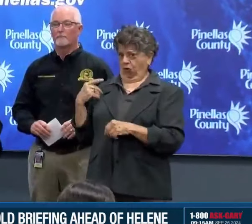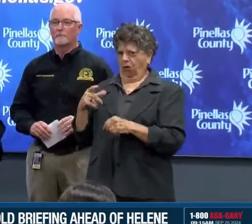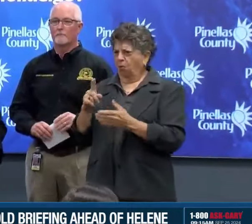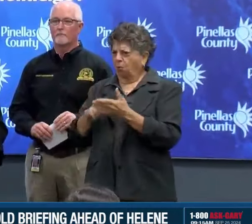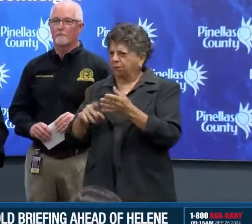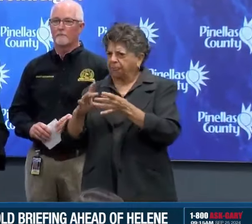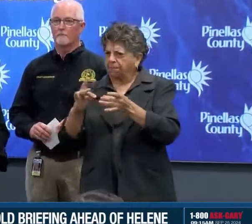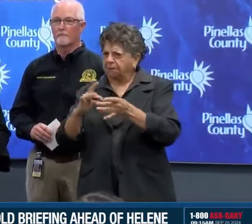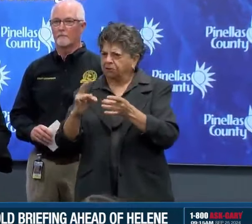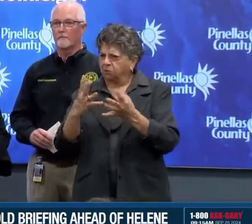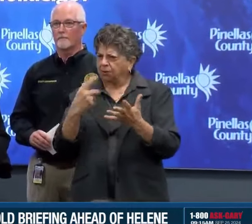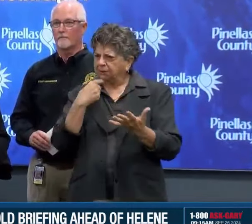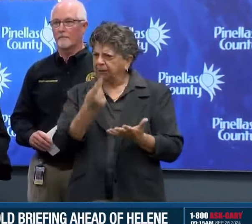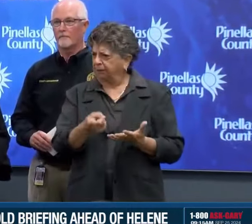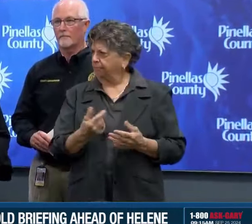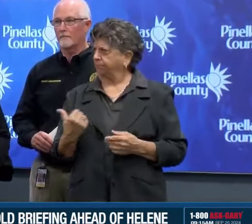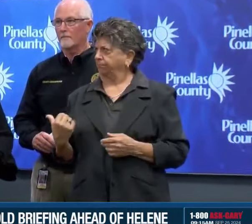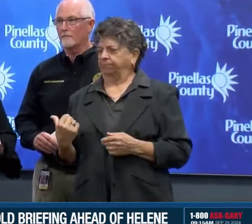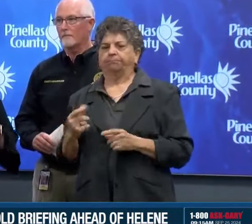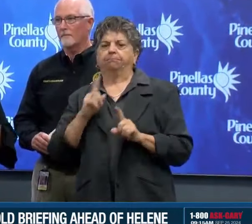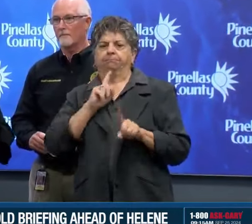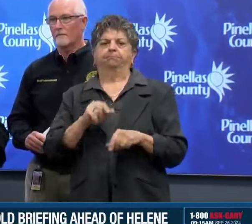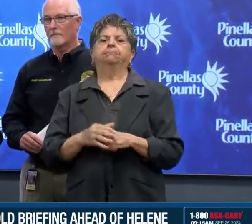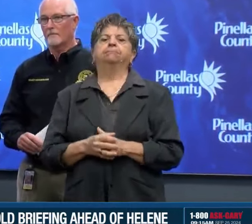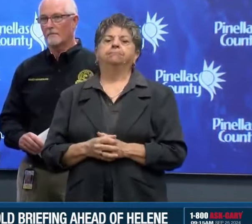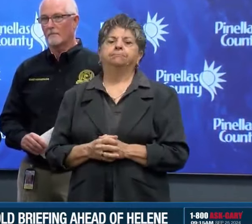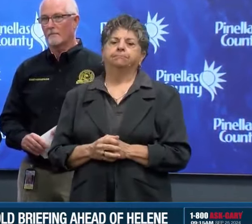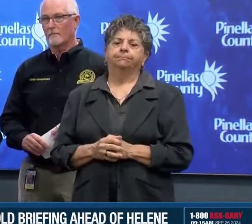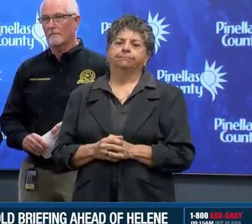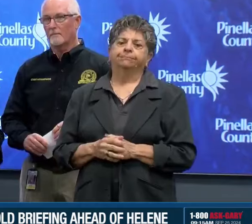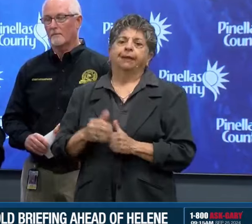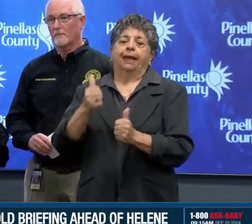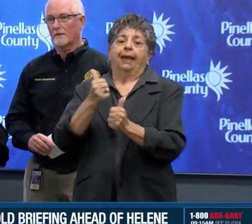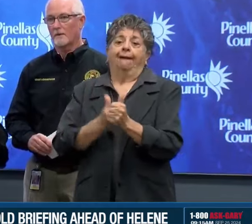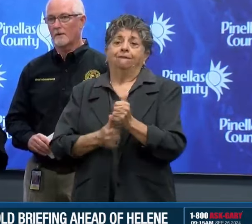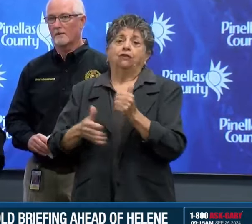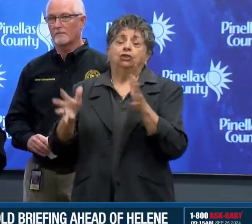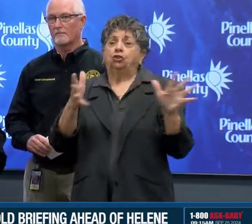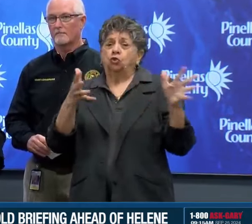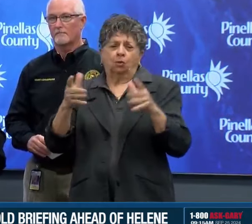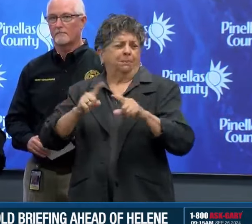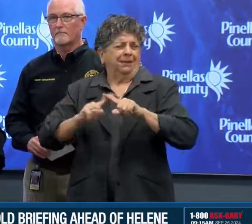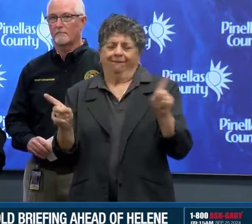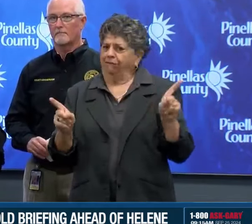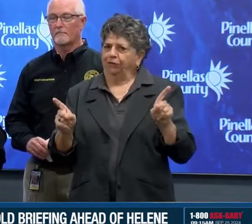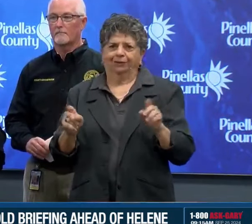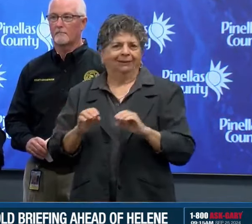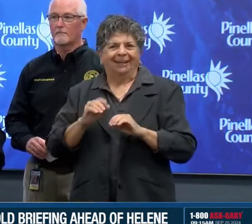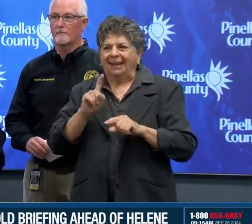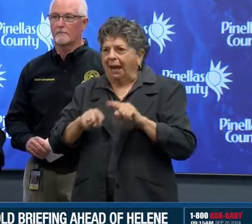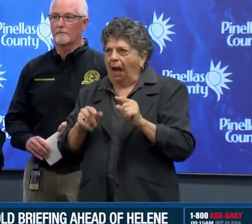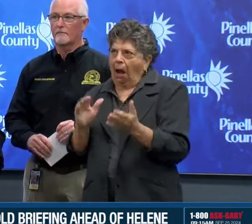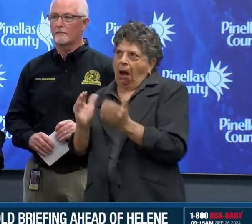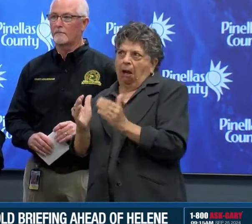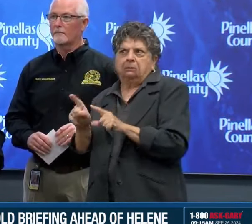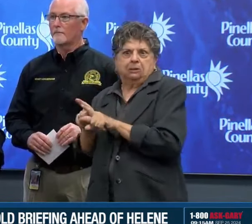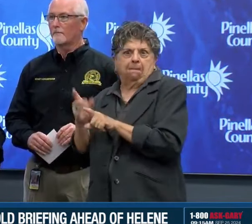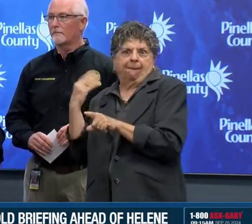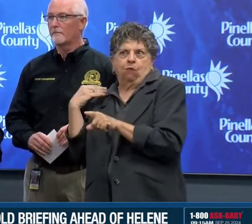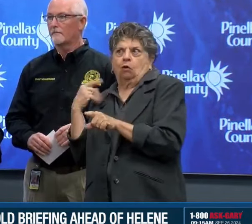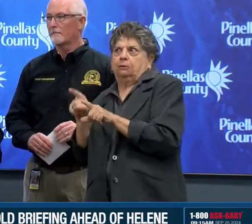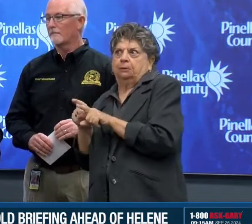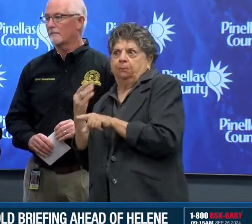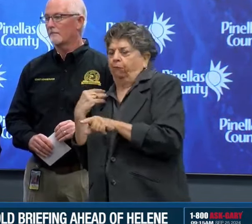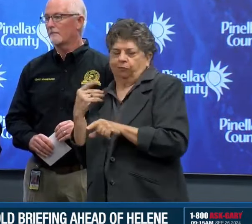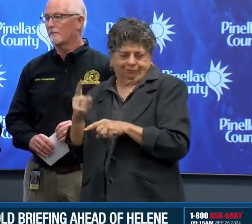Every storm is different. You cannot treat this one as you did the last one. The projections for this one